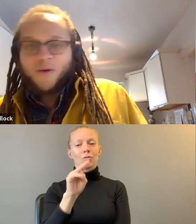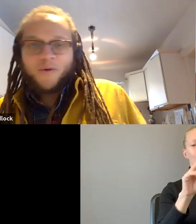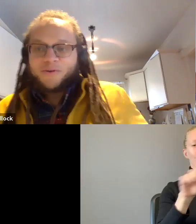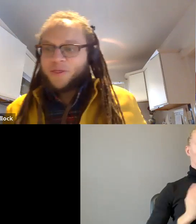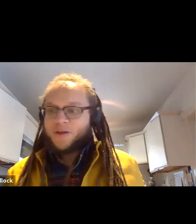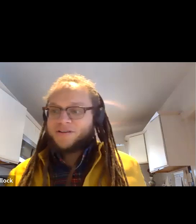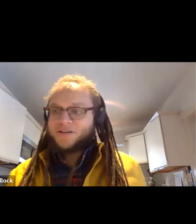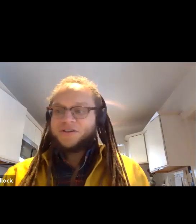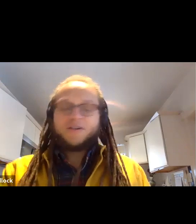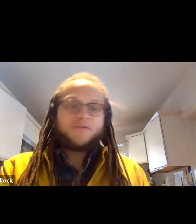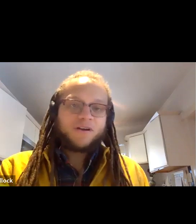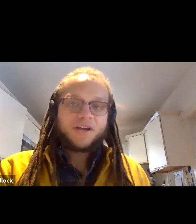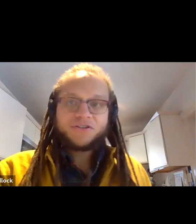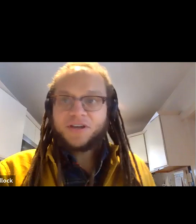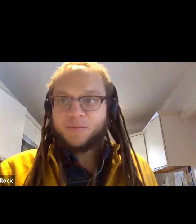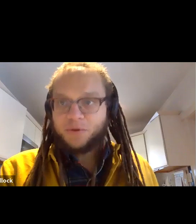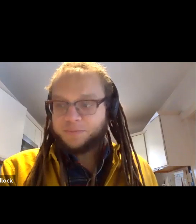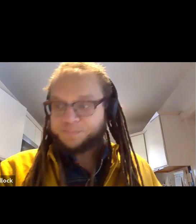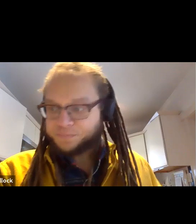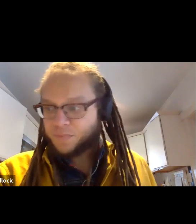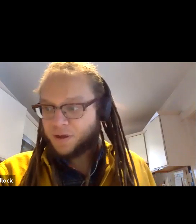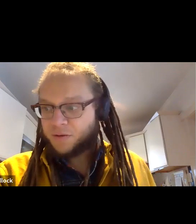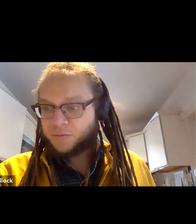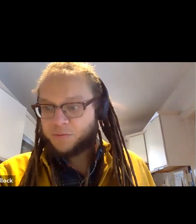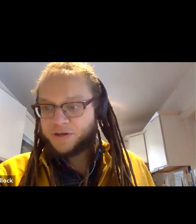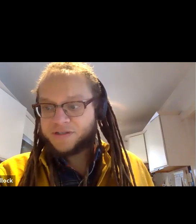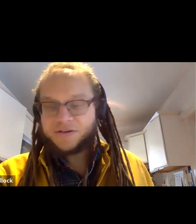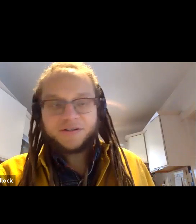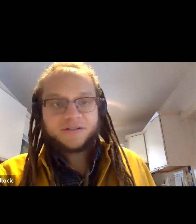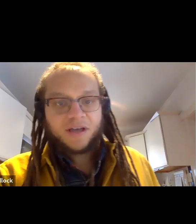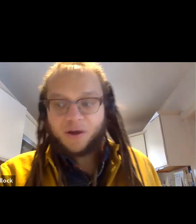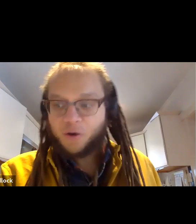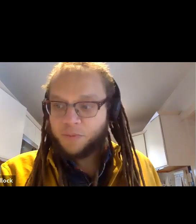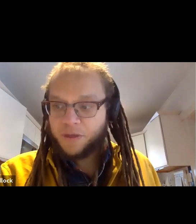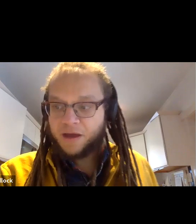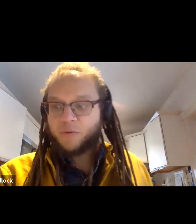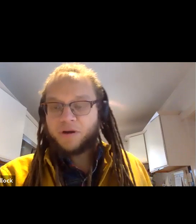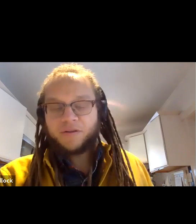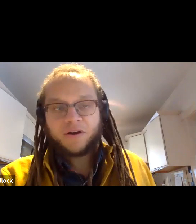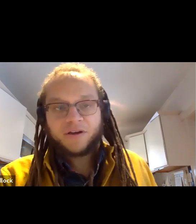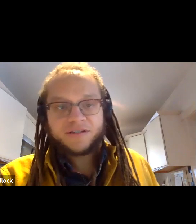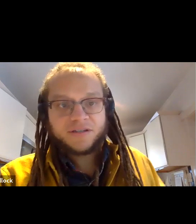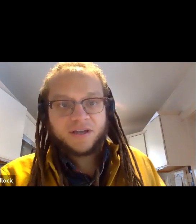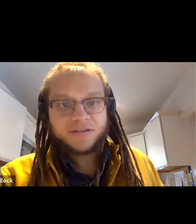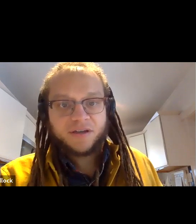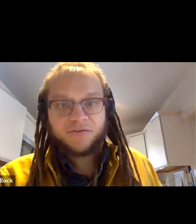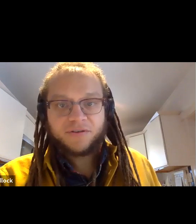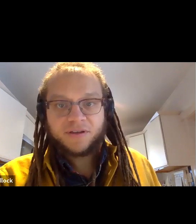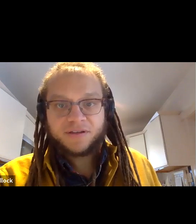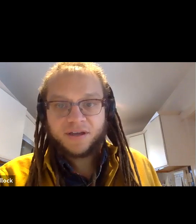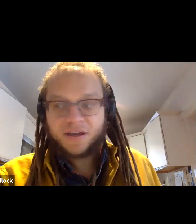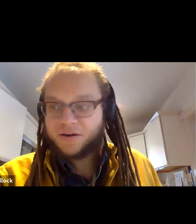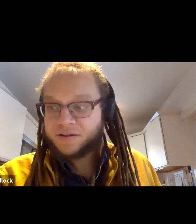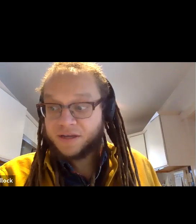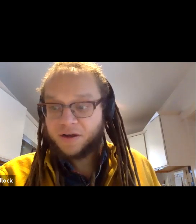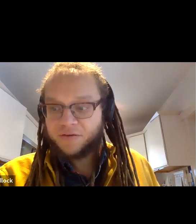Welcome to the fourth edition of the Kitchen Table Reading Series. I hope that everyone in the audience is staying safe